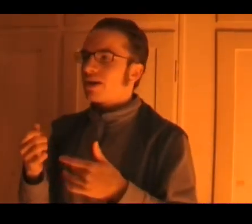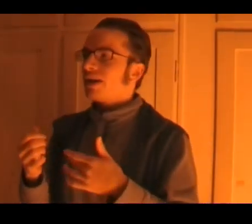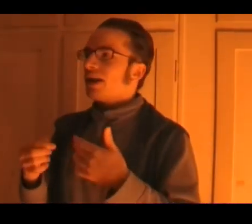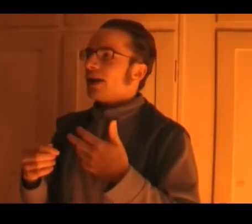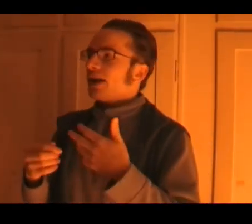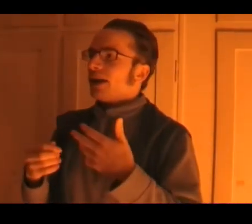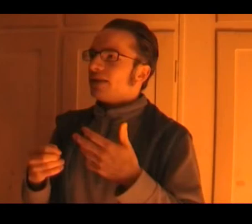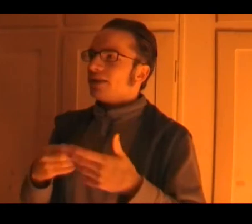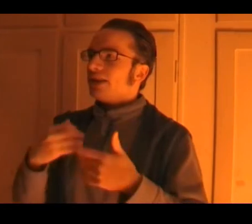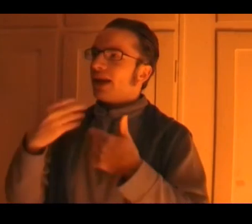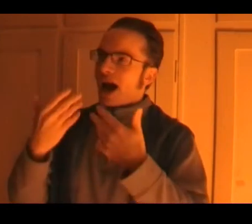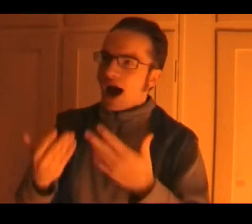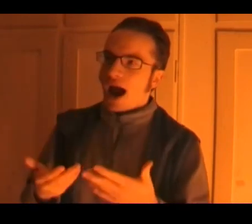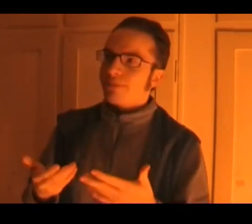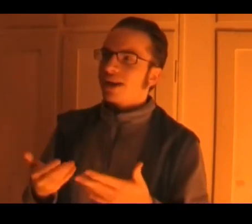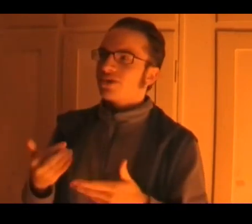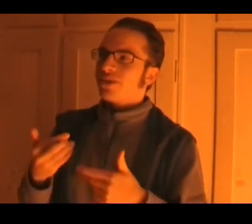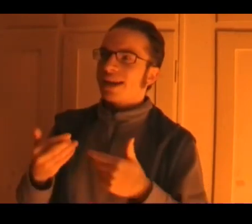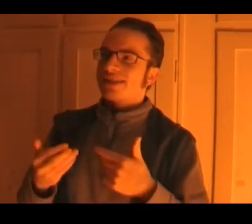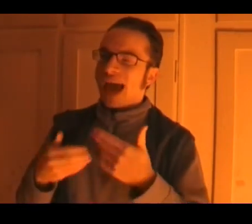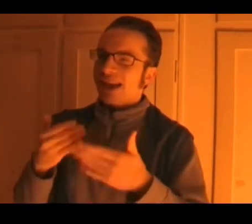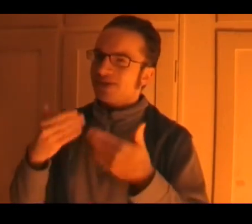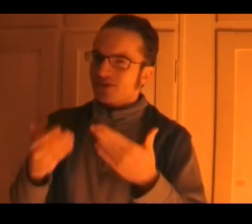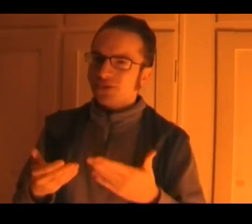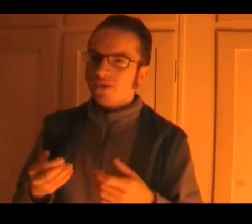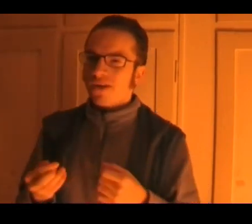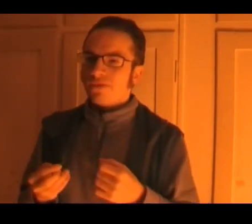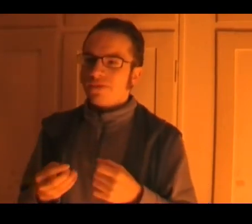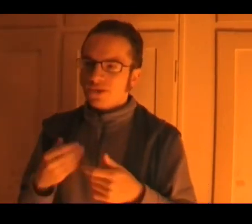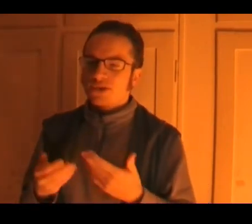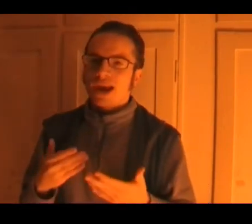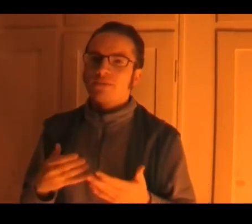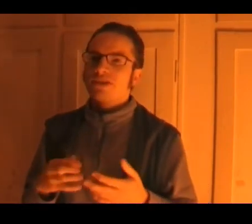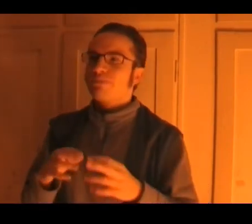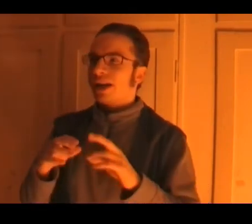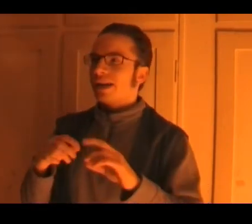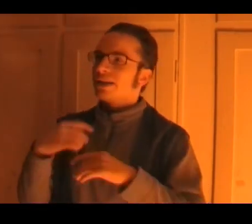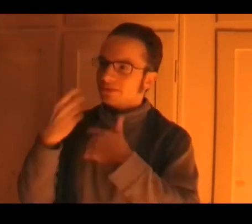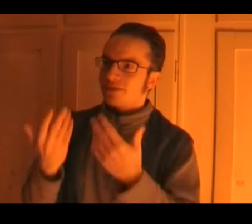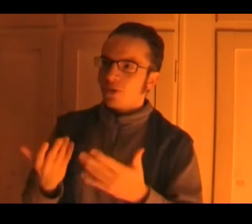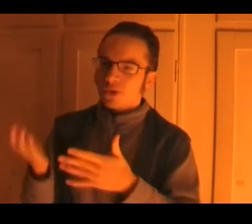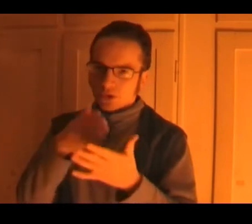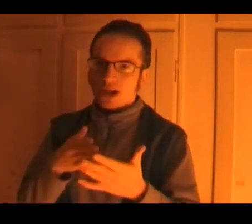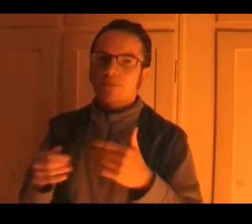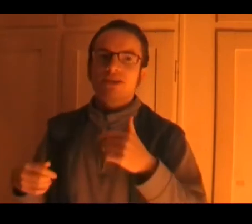i'm not sure that's as true of newer cameras but with older cameras